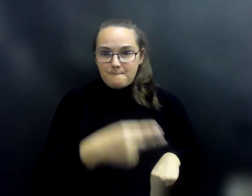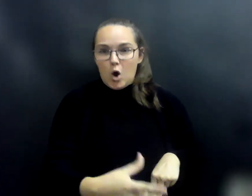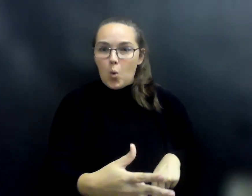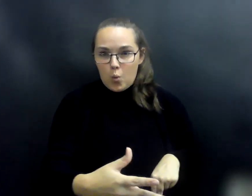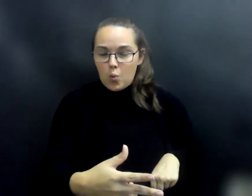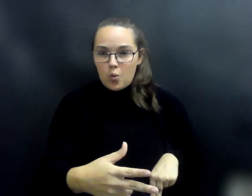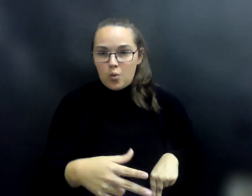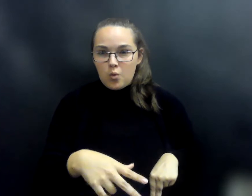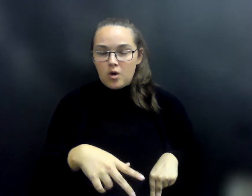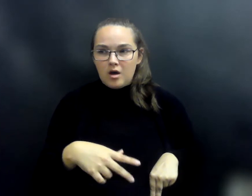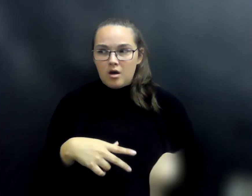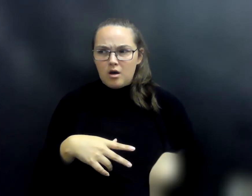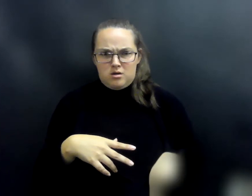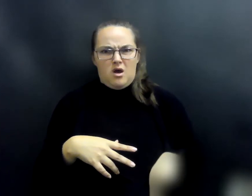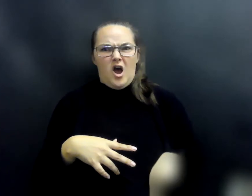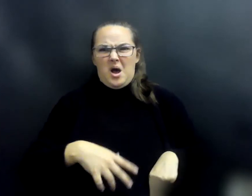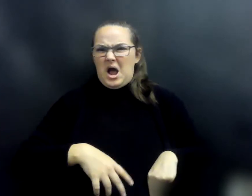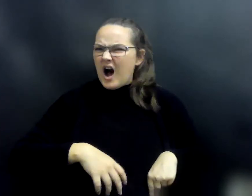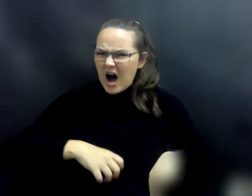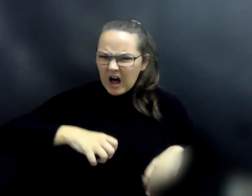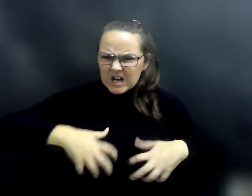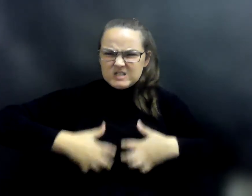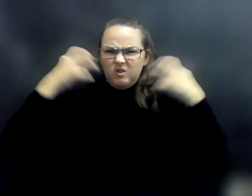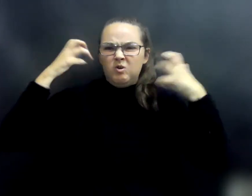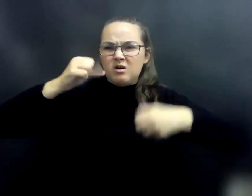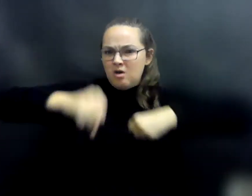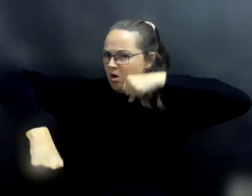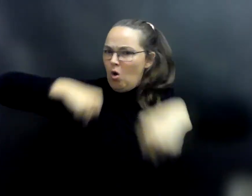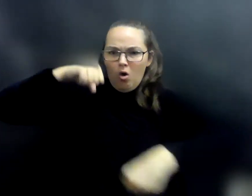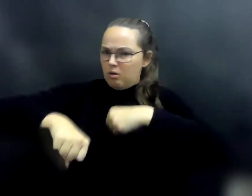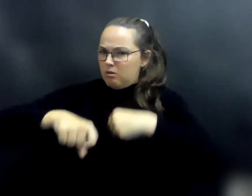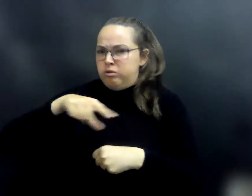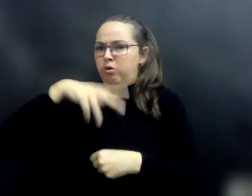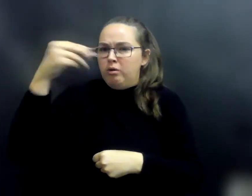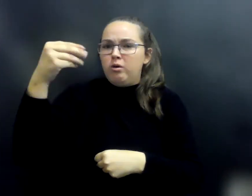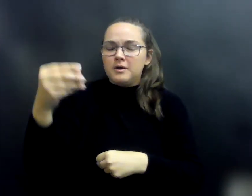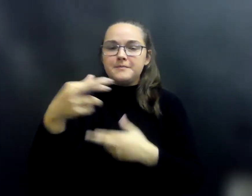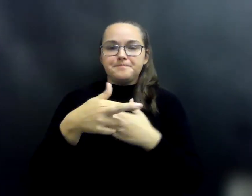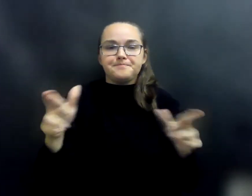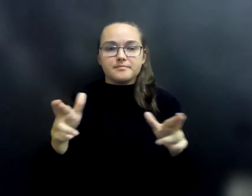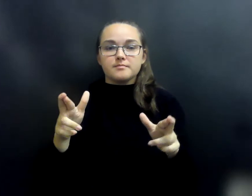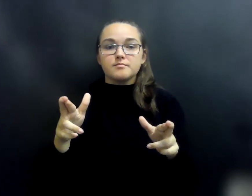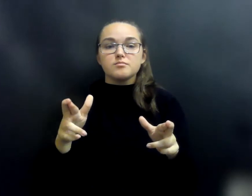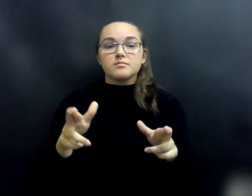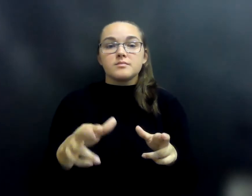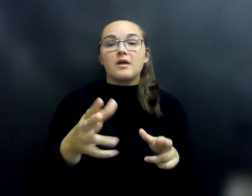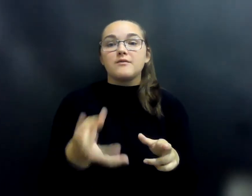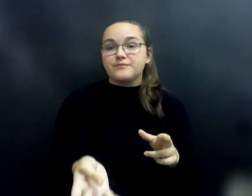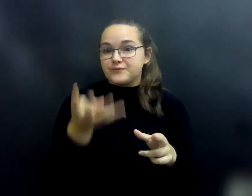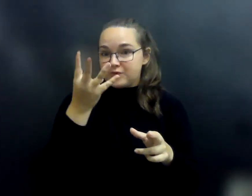Furious, he stumped out of the room. The second night was just like the first. The four men fell asleep,